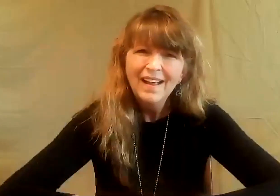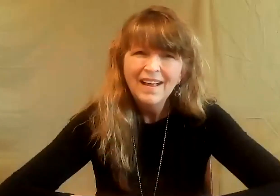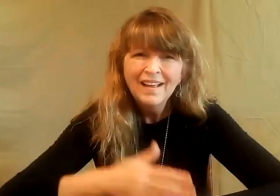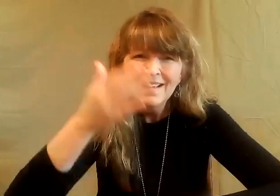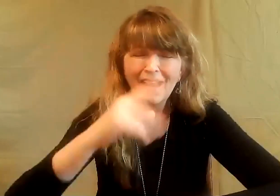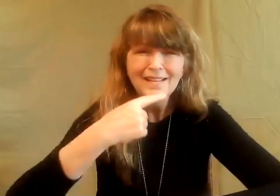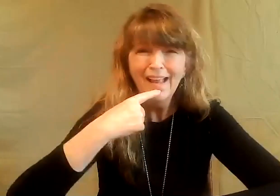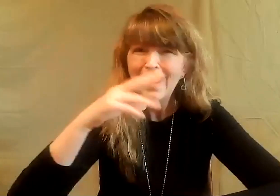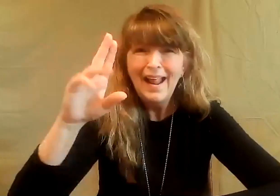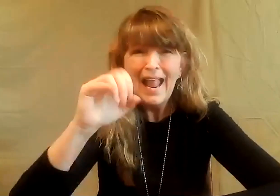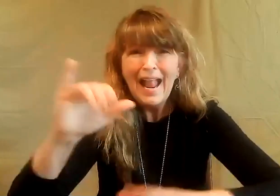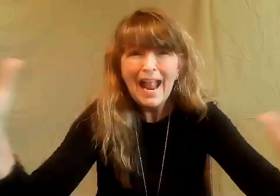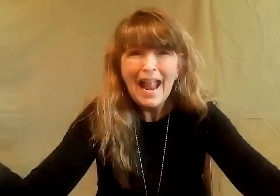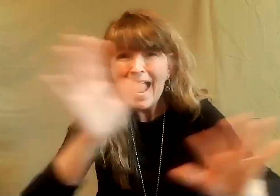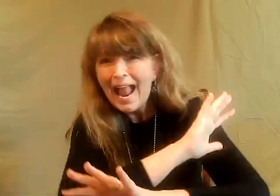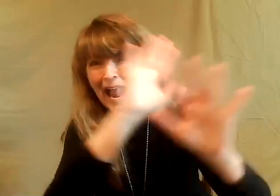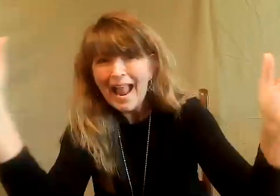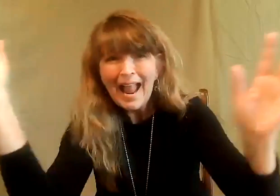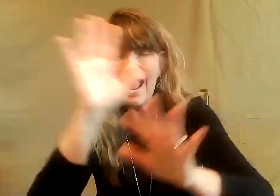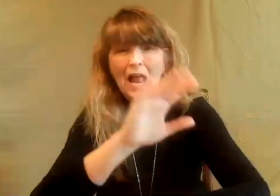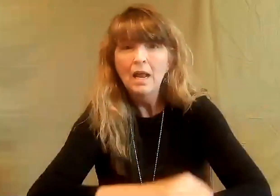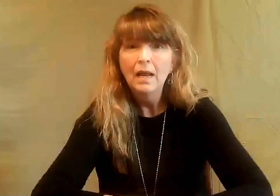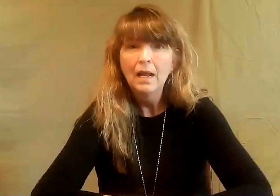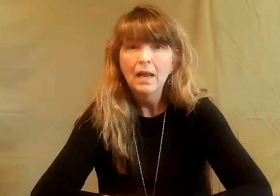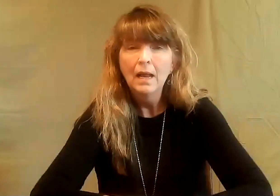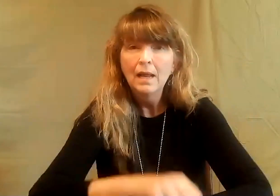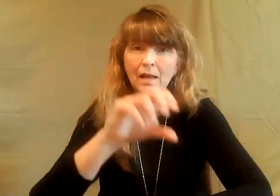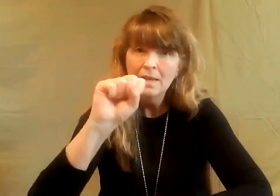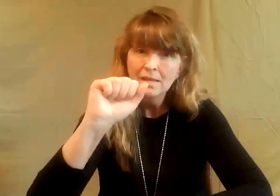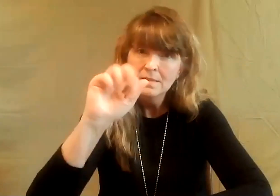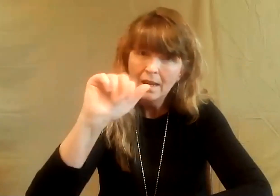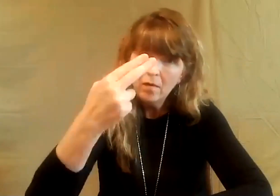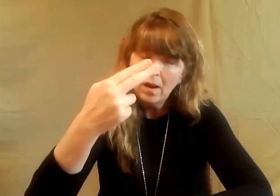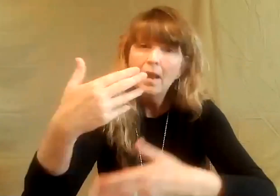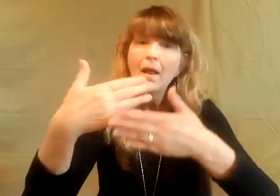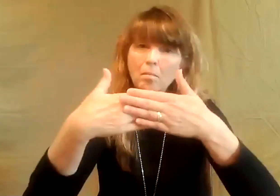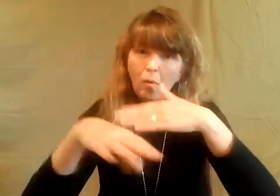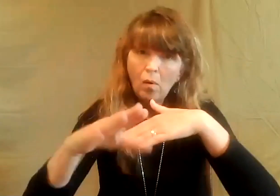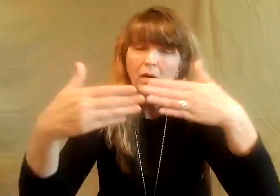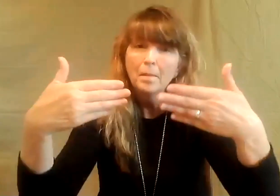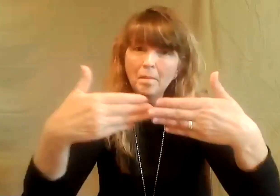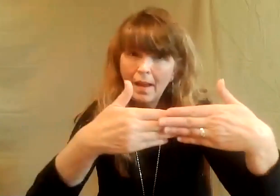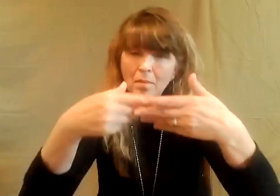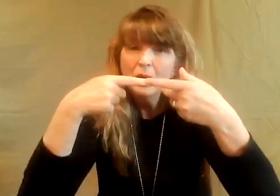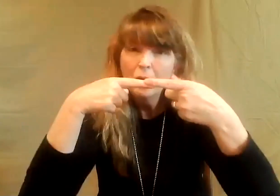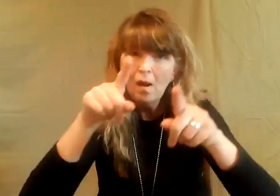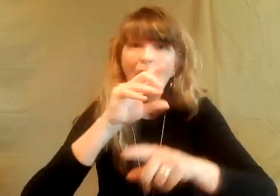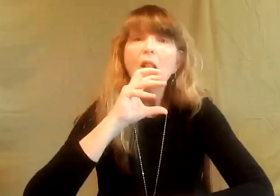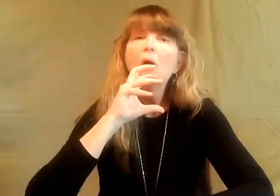can't do that. I can't do the other thing. But no. Because God says, hey, hey, y'all. He says, hey, you know, Sarah had that